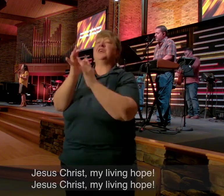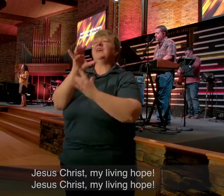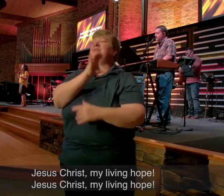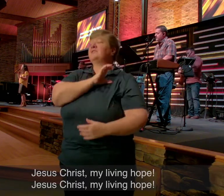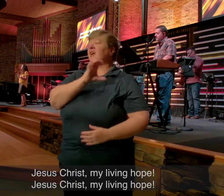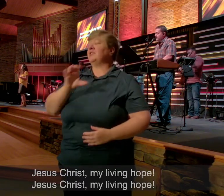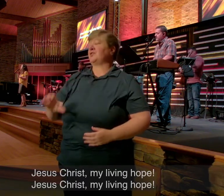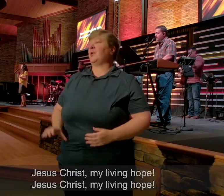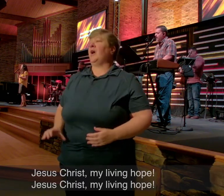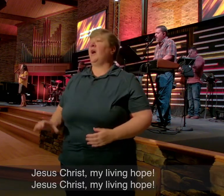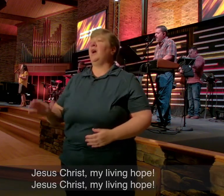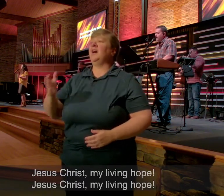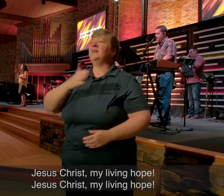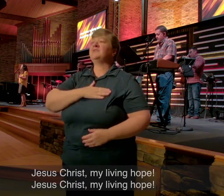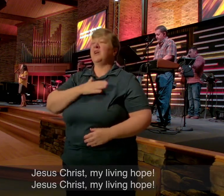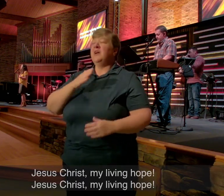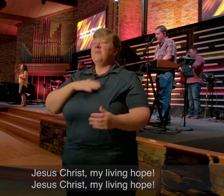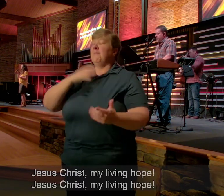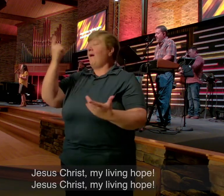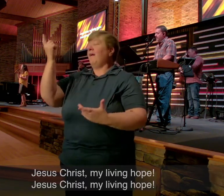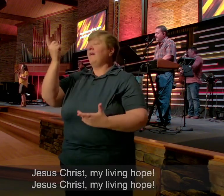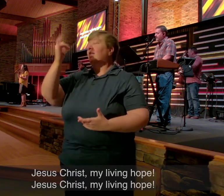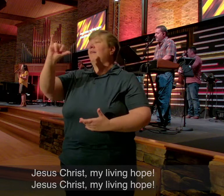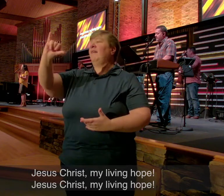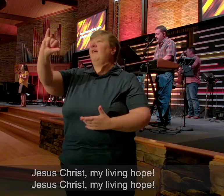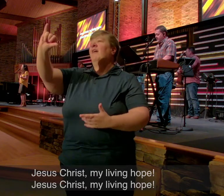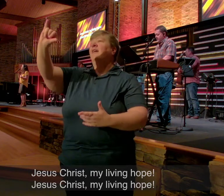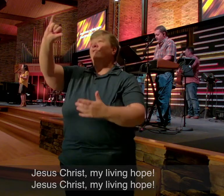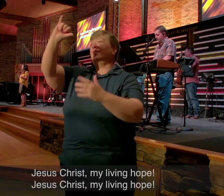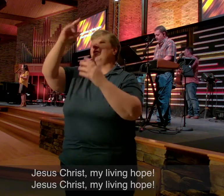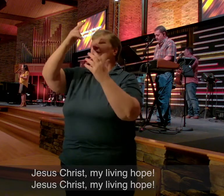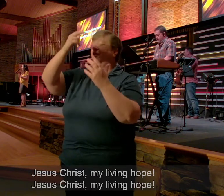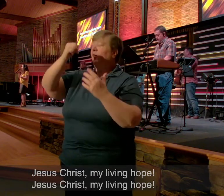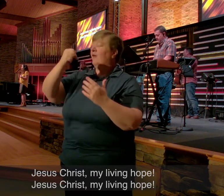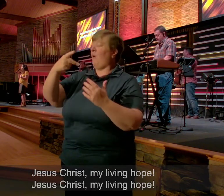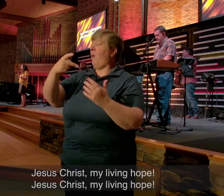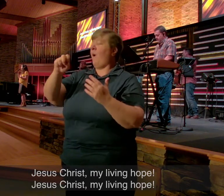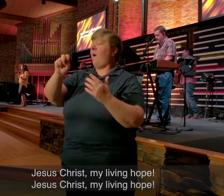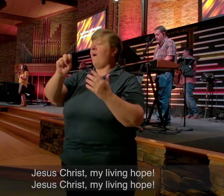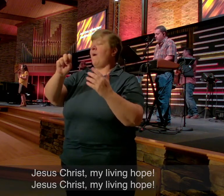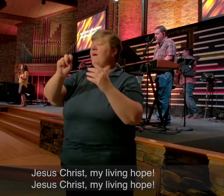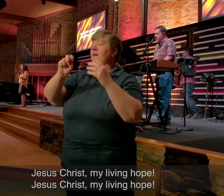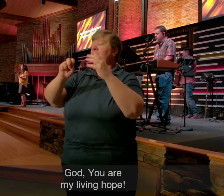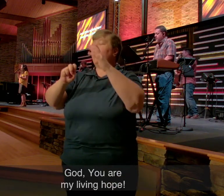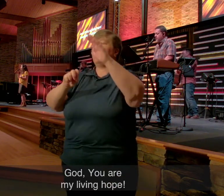Christ, my living hope,